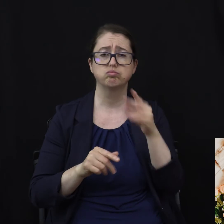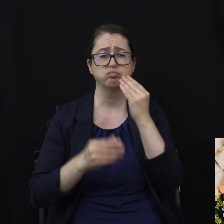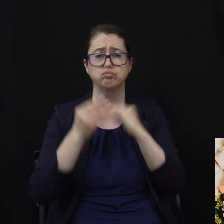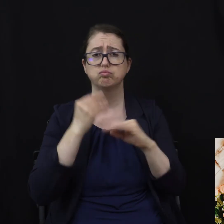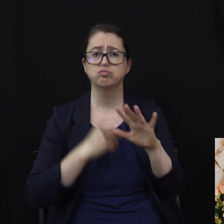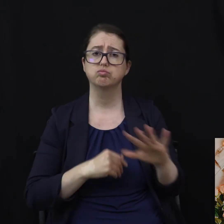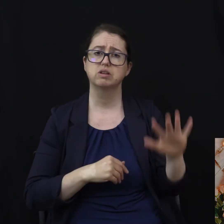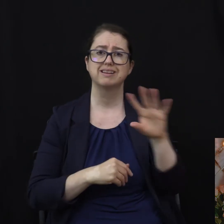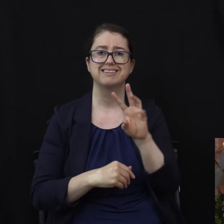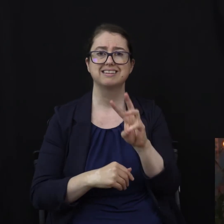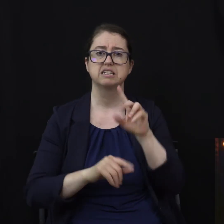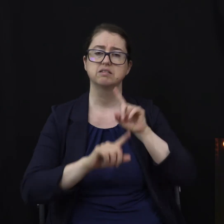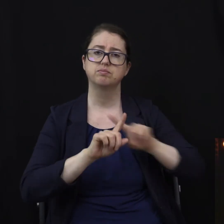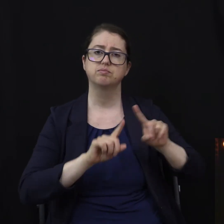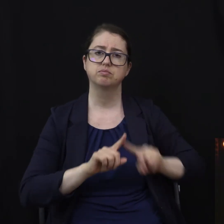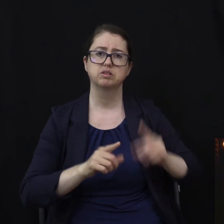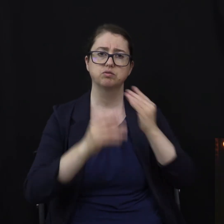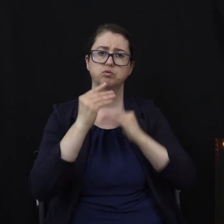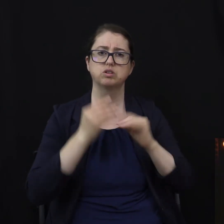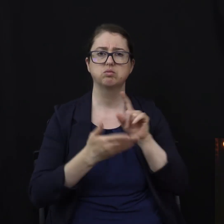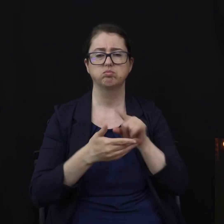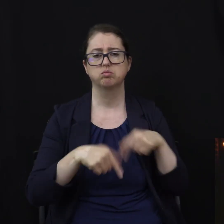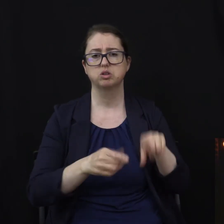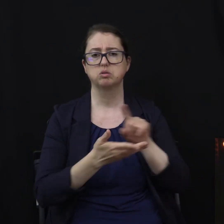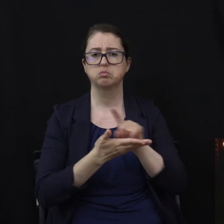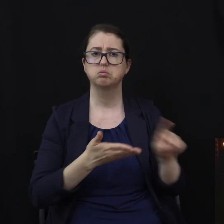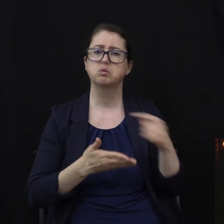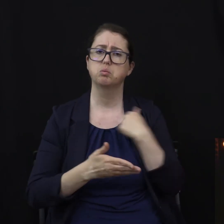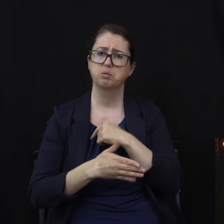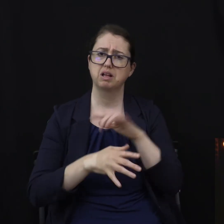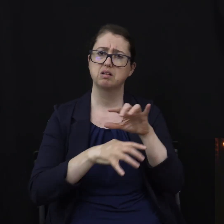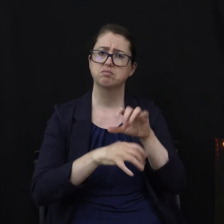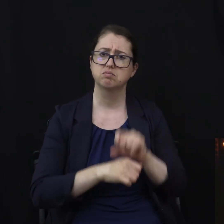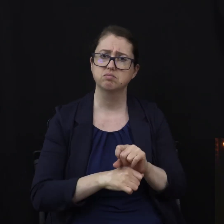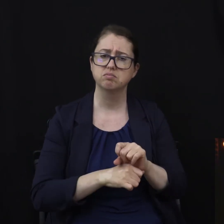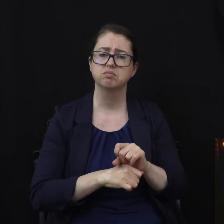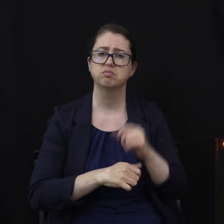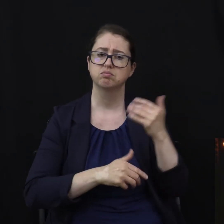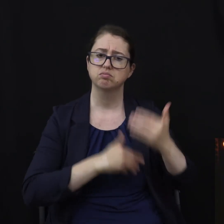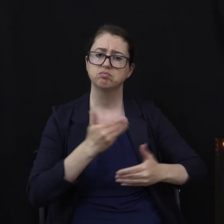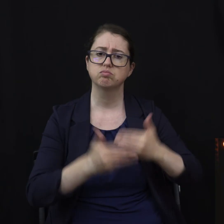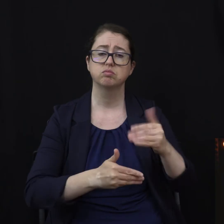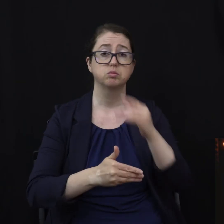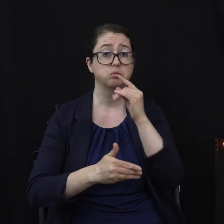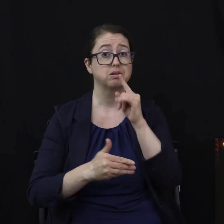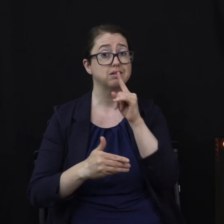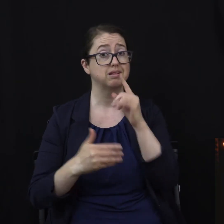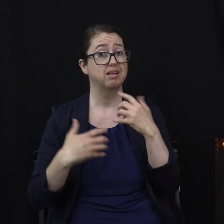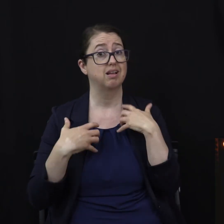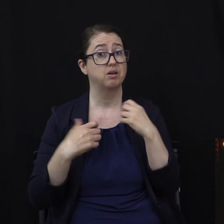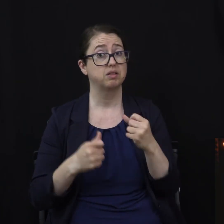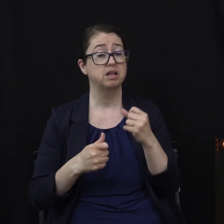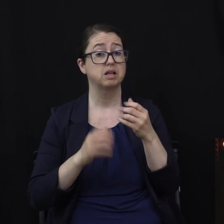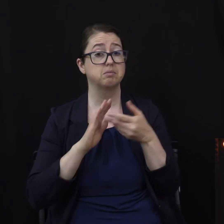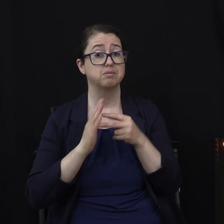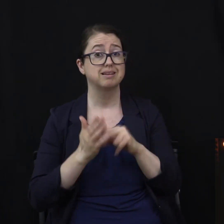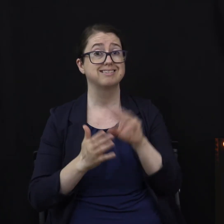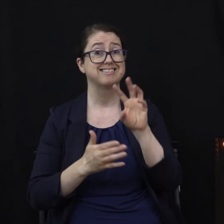meals a week. We're all creatures of habit. Eating healthier can be as simple as replacing six meals a week with healthier